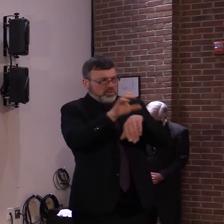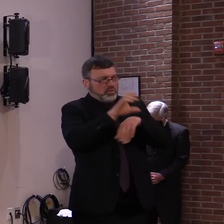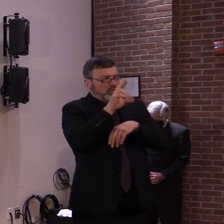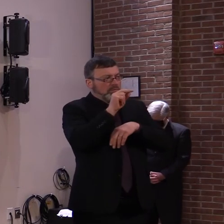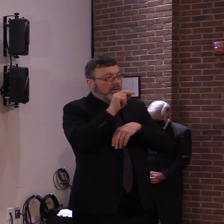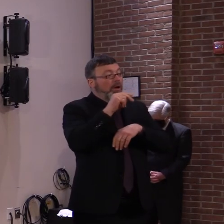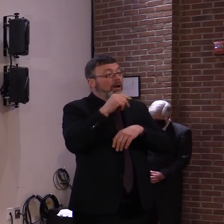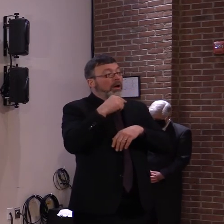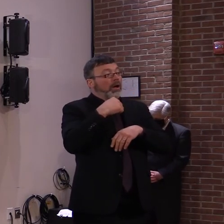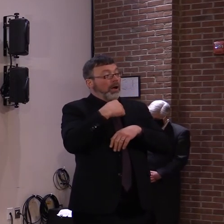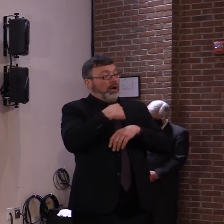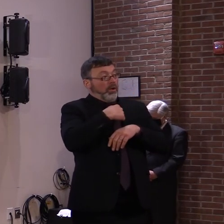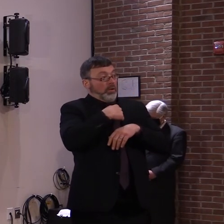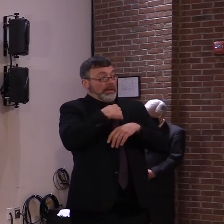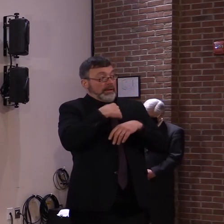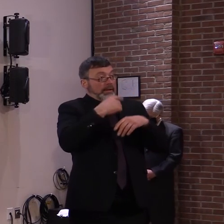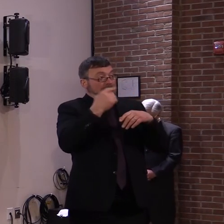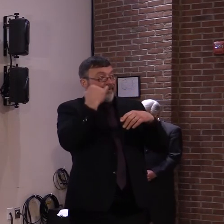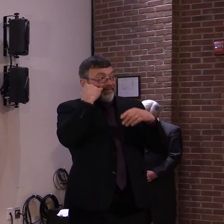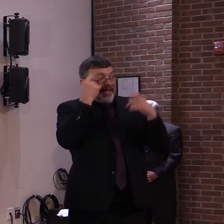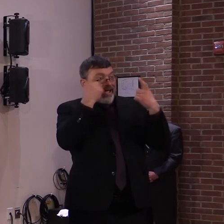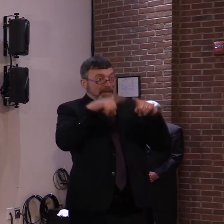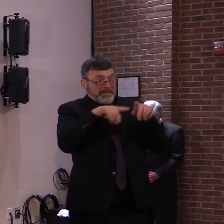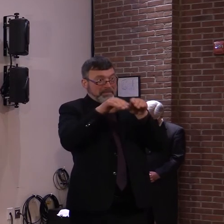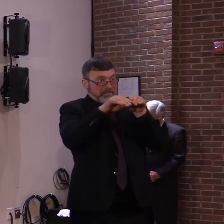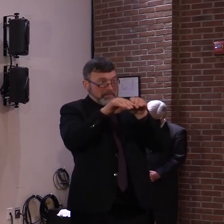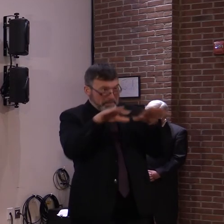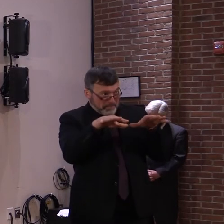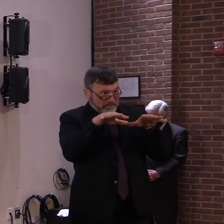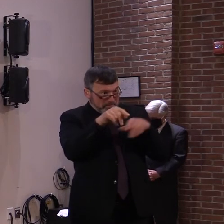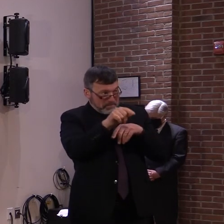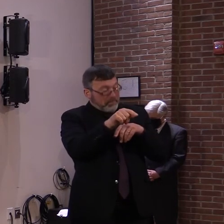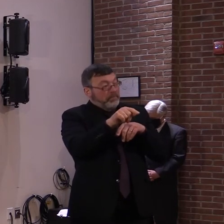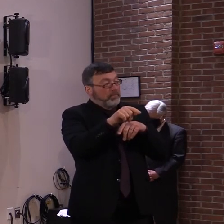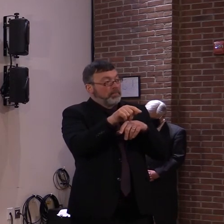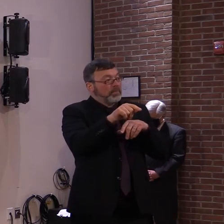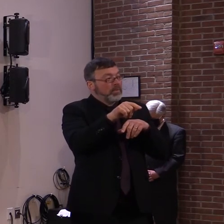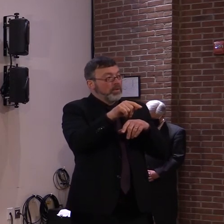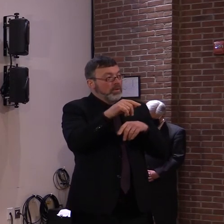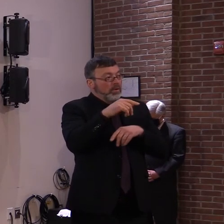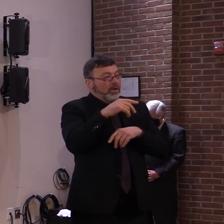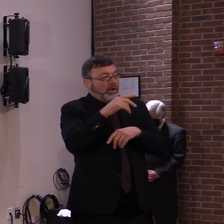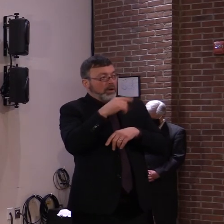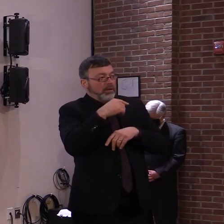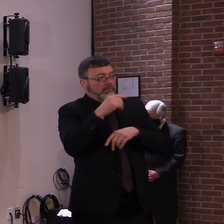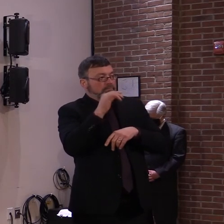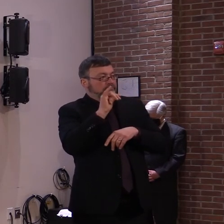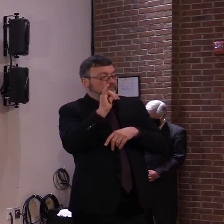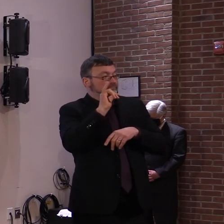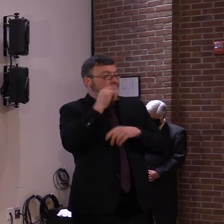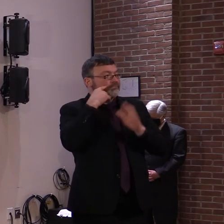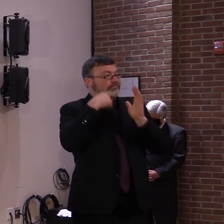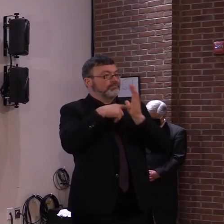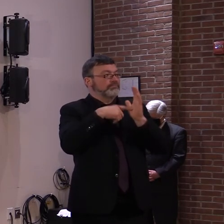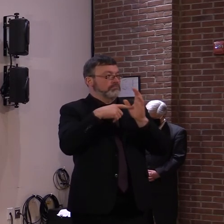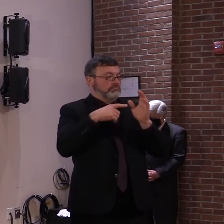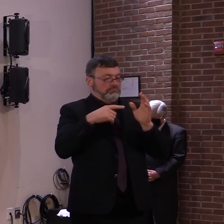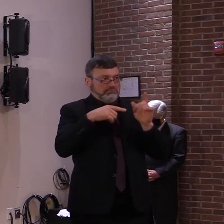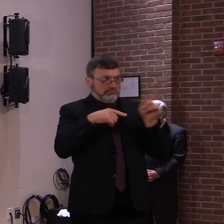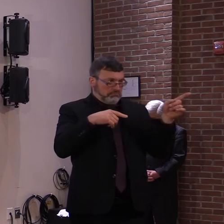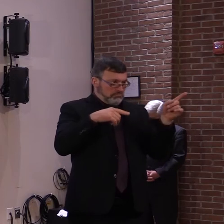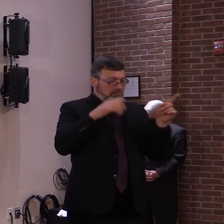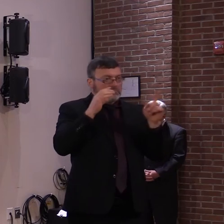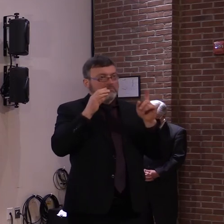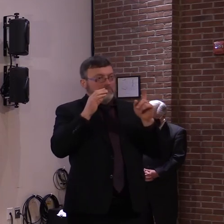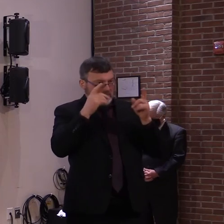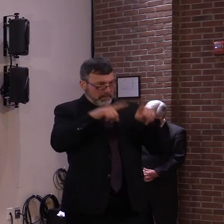as you've heard earlier in the press conference, that we will, the Epi team follows up and we learn from